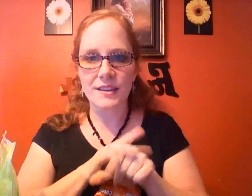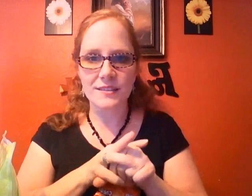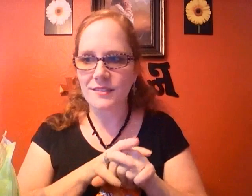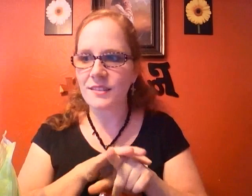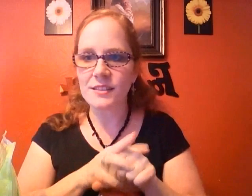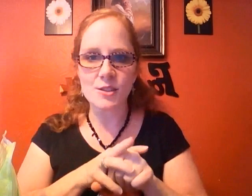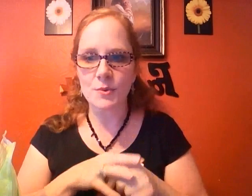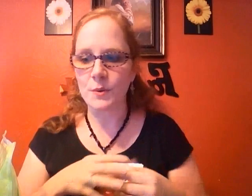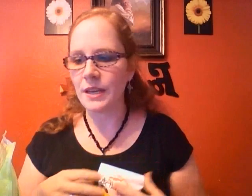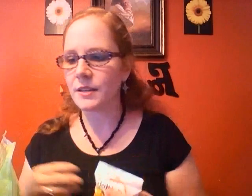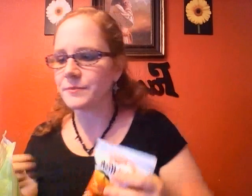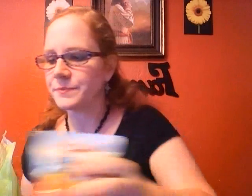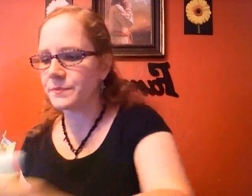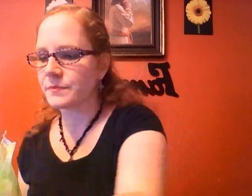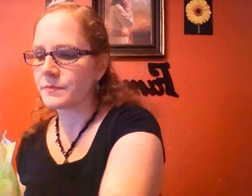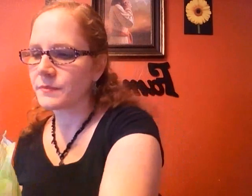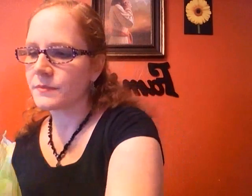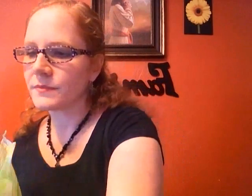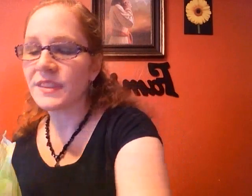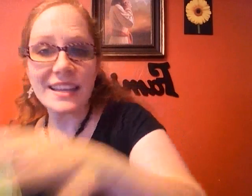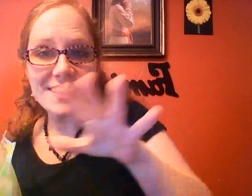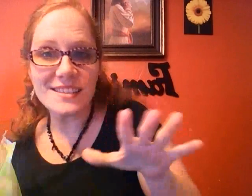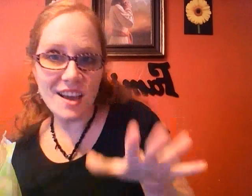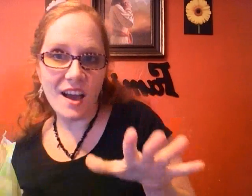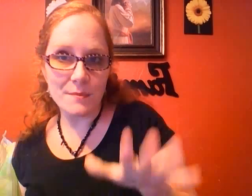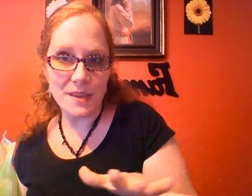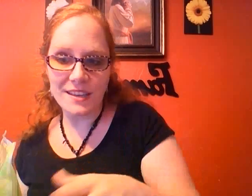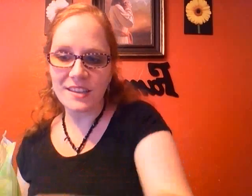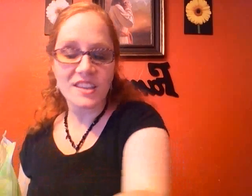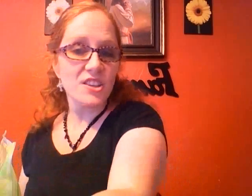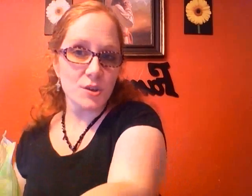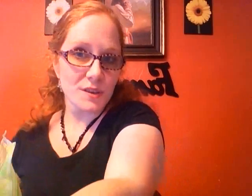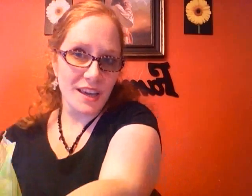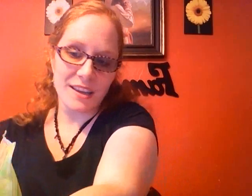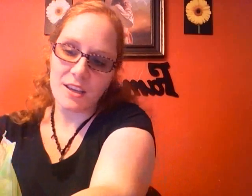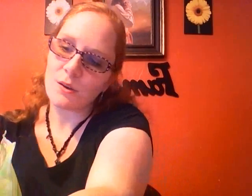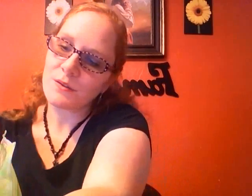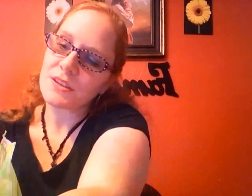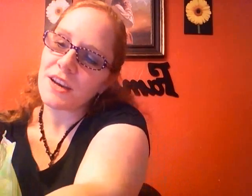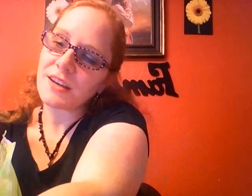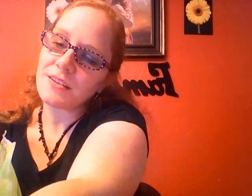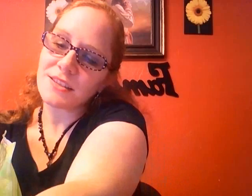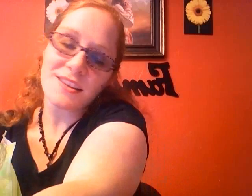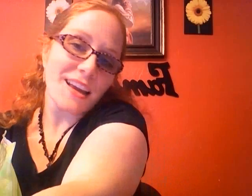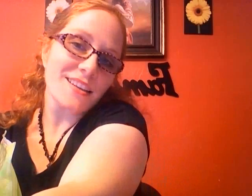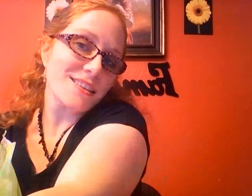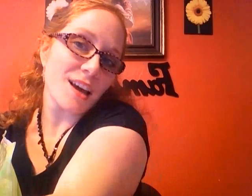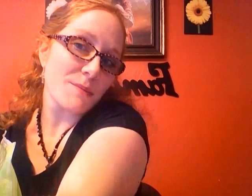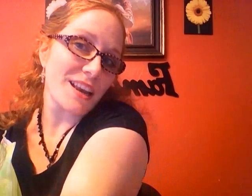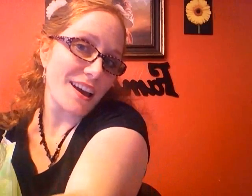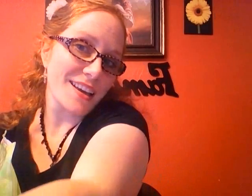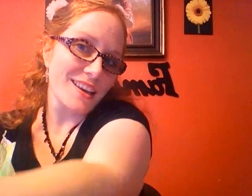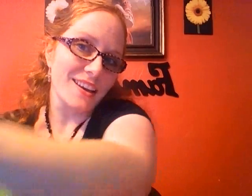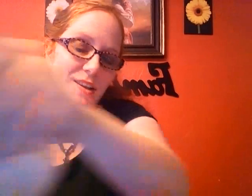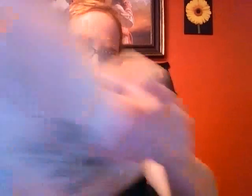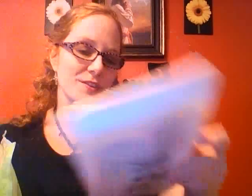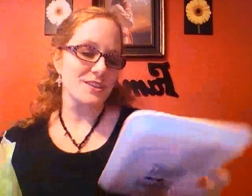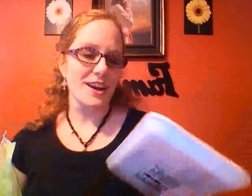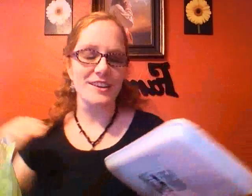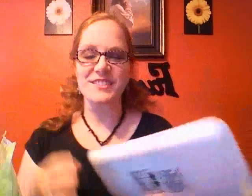super weak that does not mean you can't eat goldfish crackers and it does not mean I cannot eat goldfish crackers